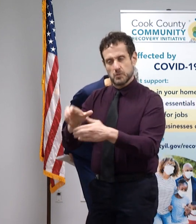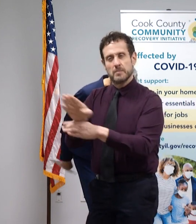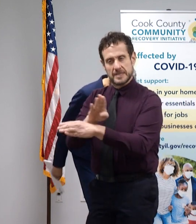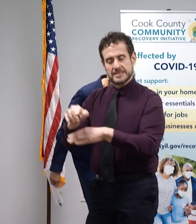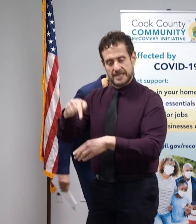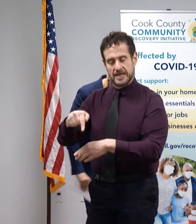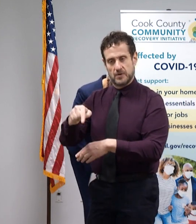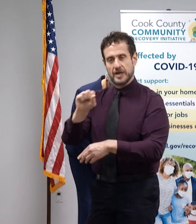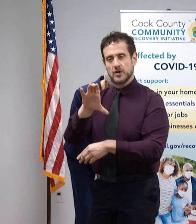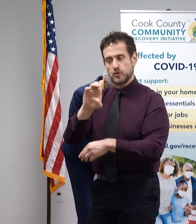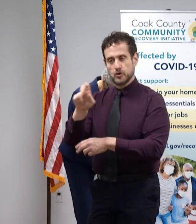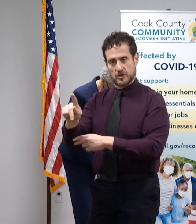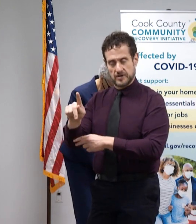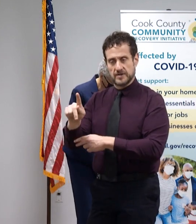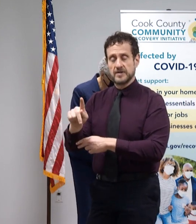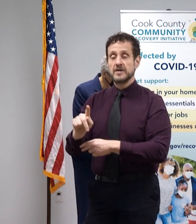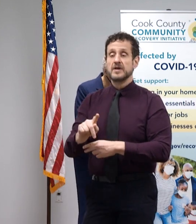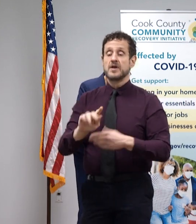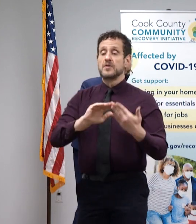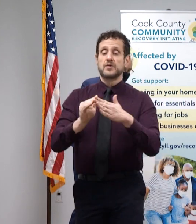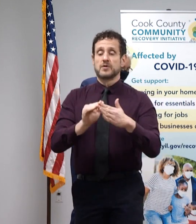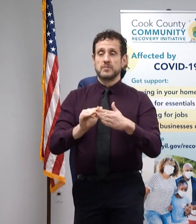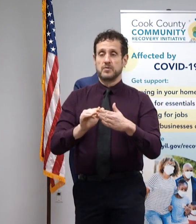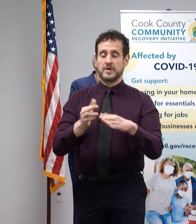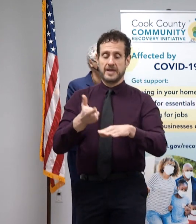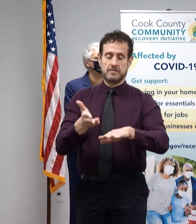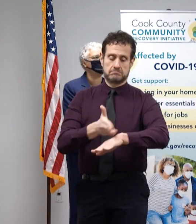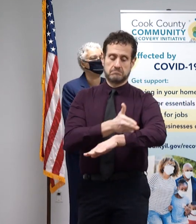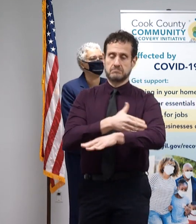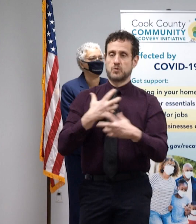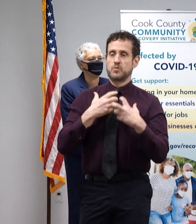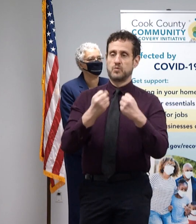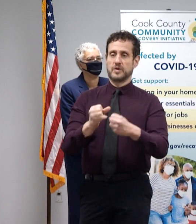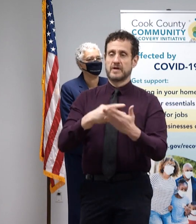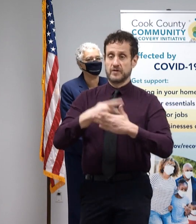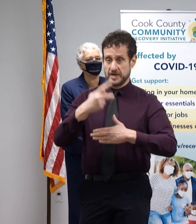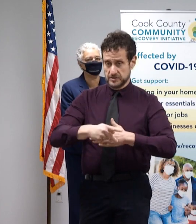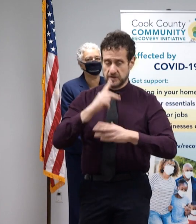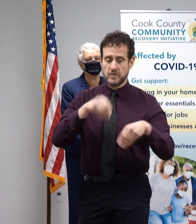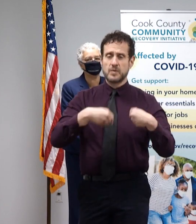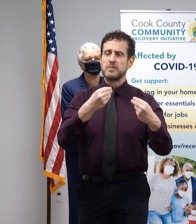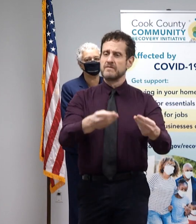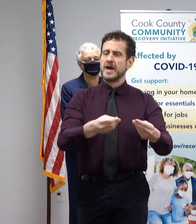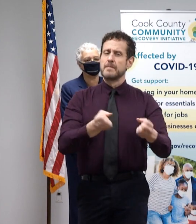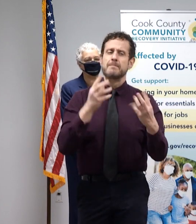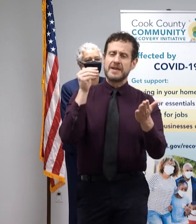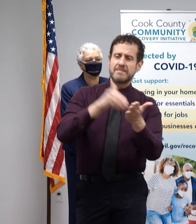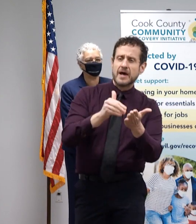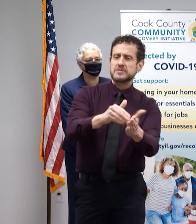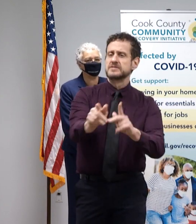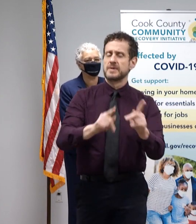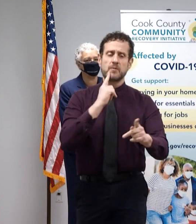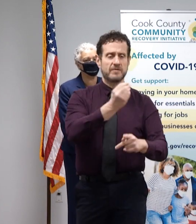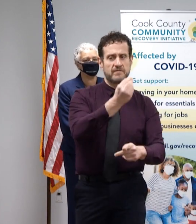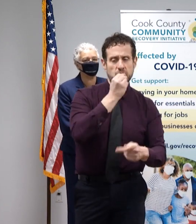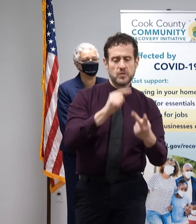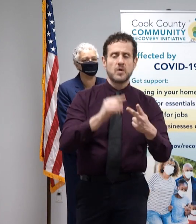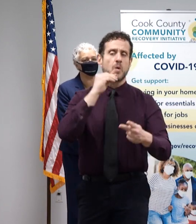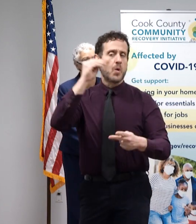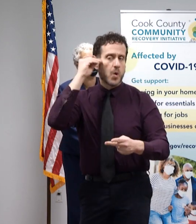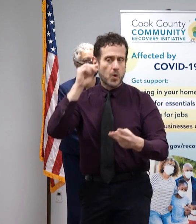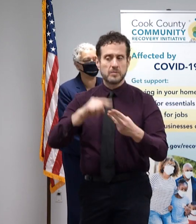Community Recovery Initiative includes programs to provide thousands of residents with food, shelter, housing counseling,